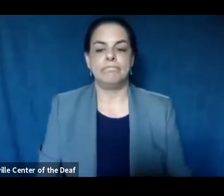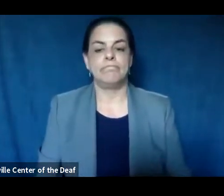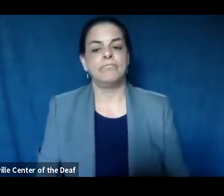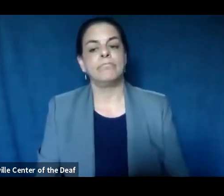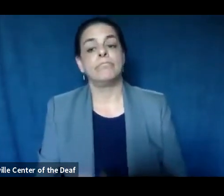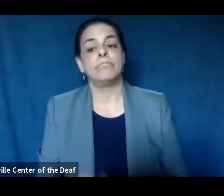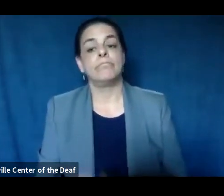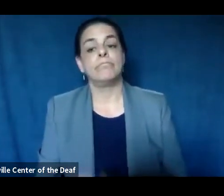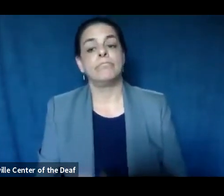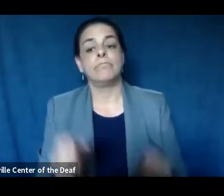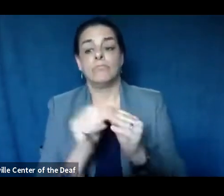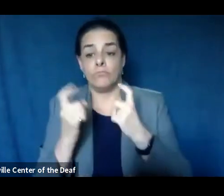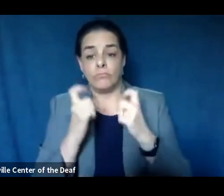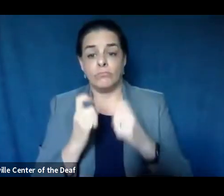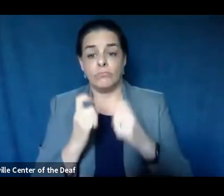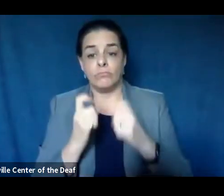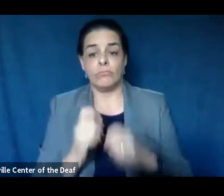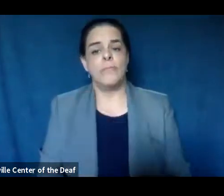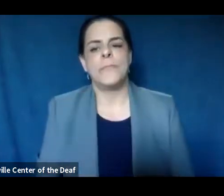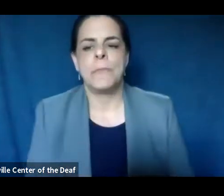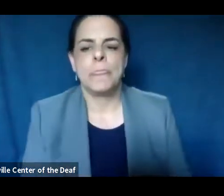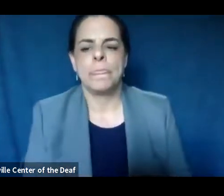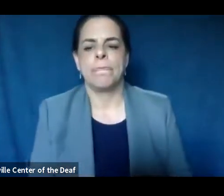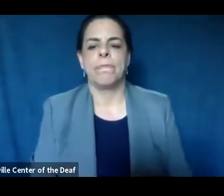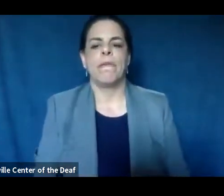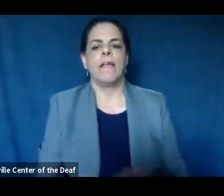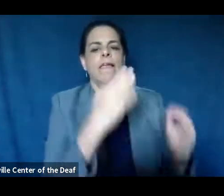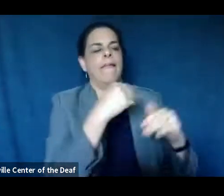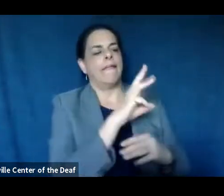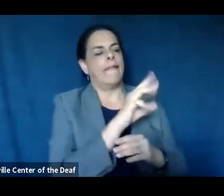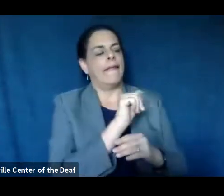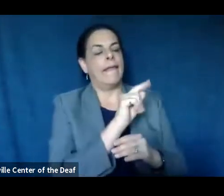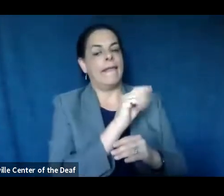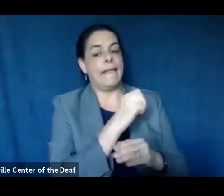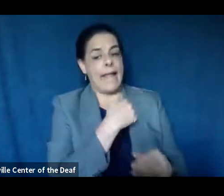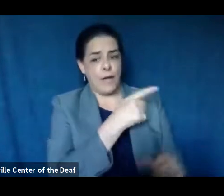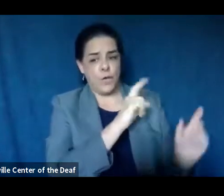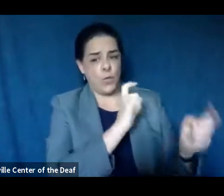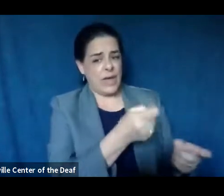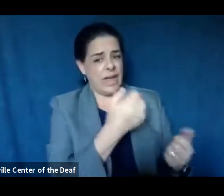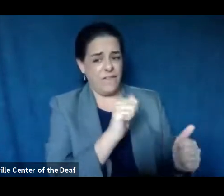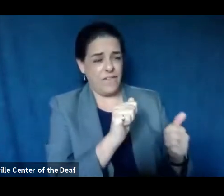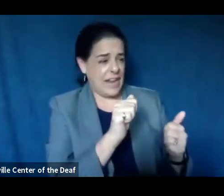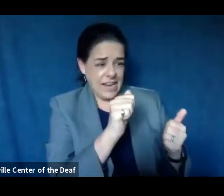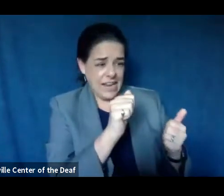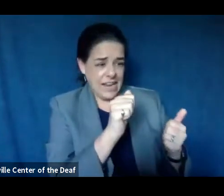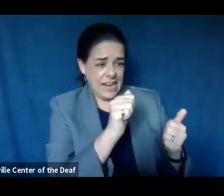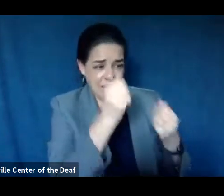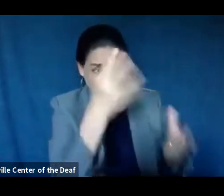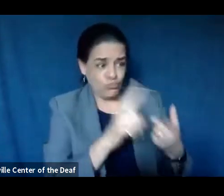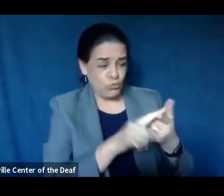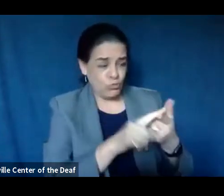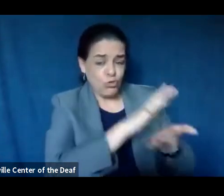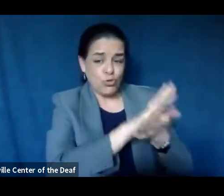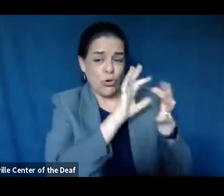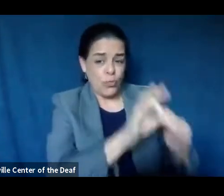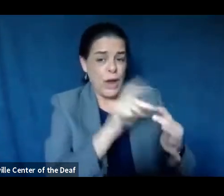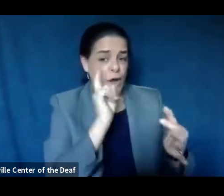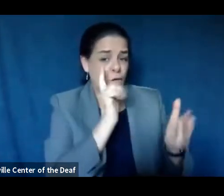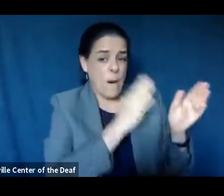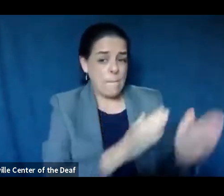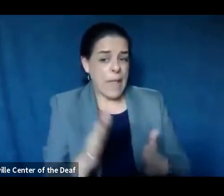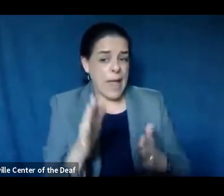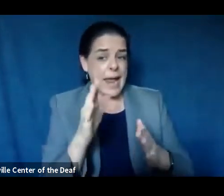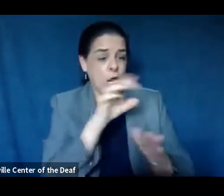Any other questions, please submit them, uh, from WATE. Have you given any guidance to schools when it comes to planning for social